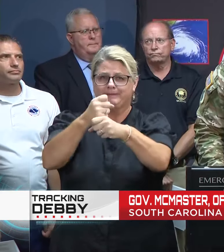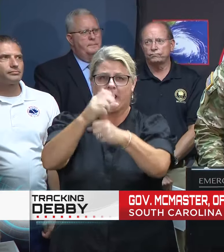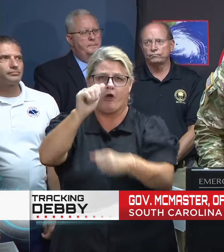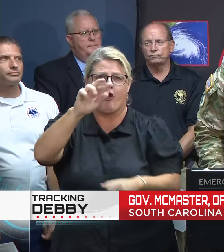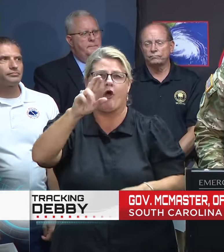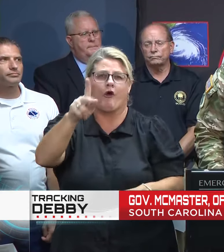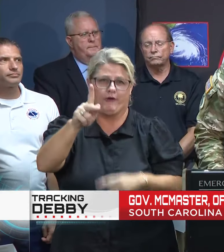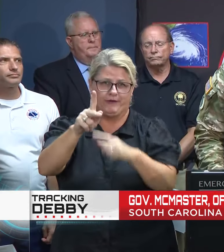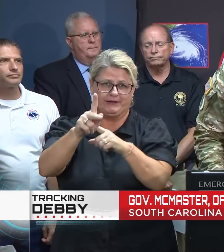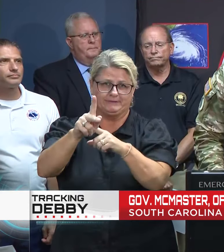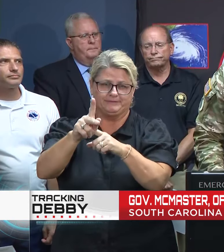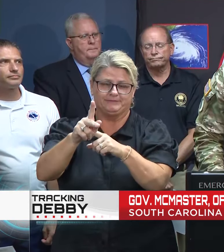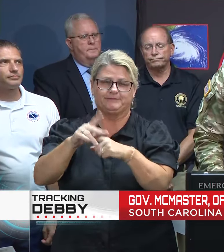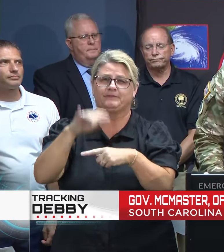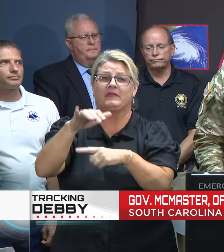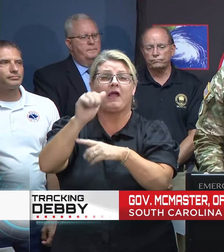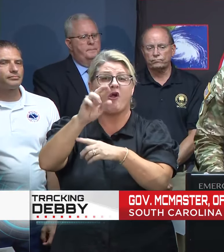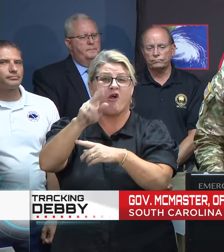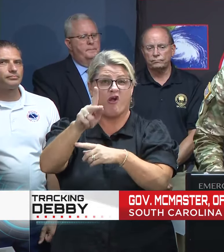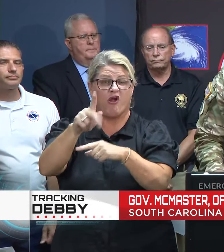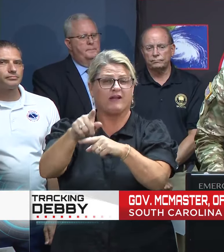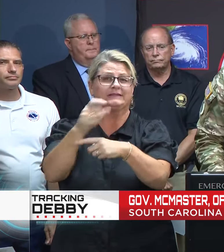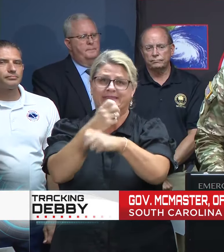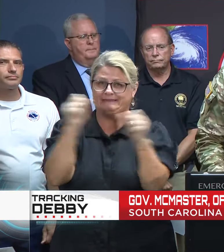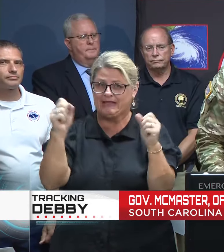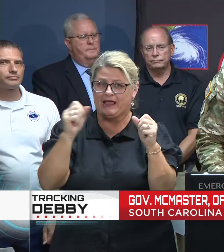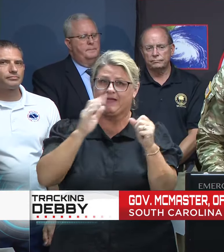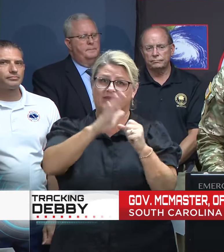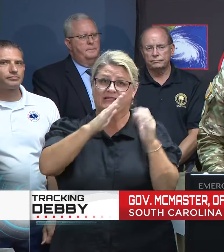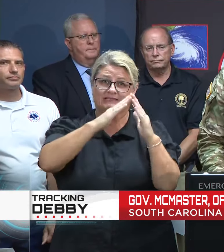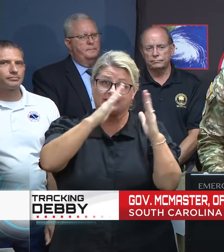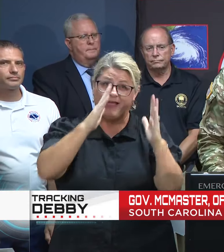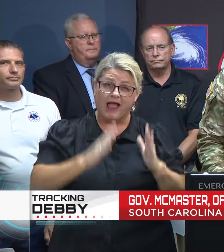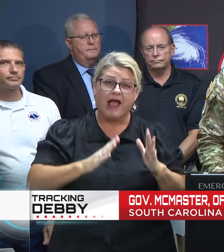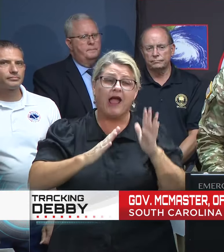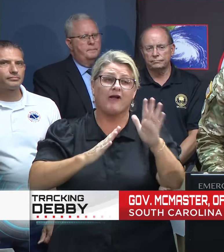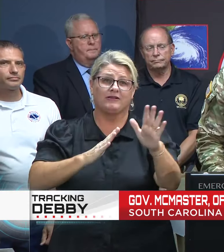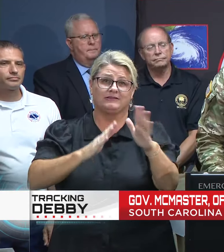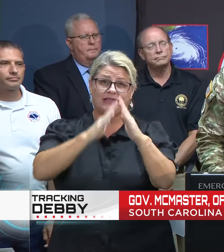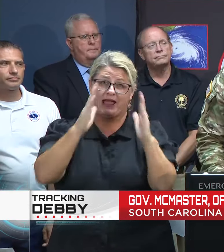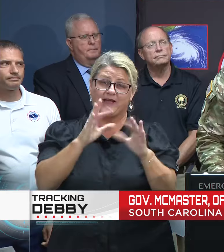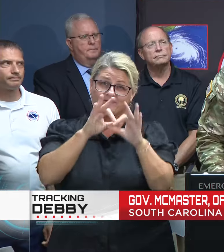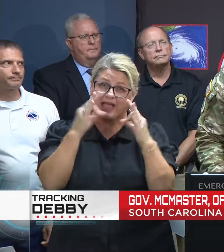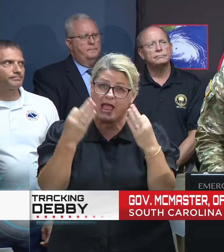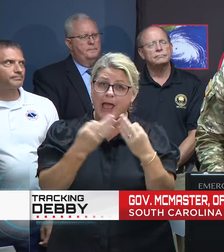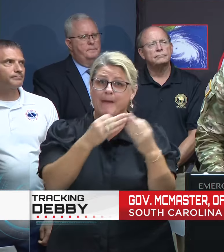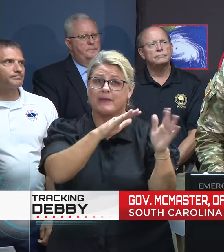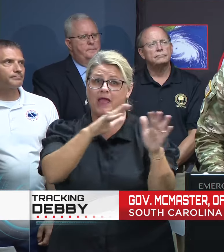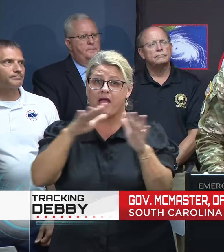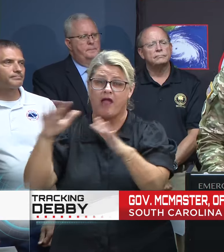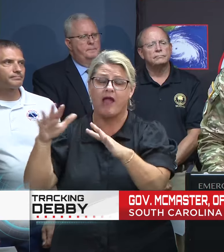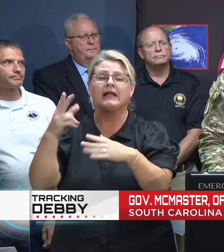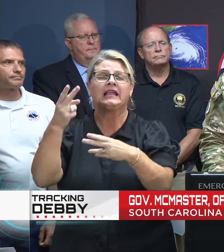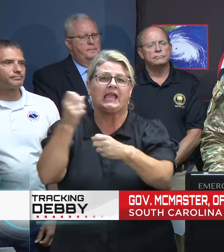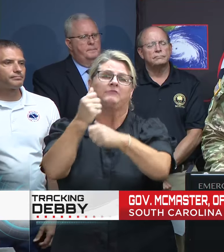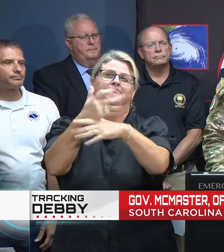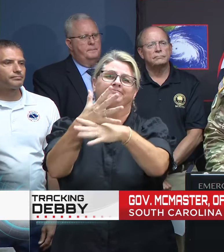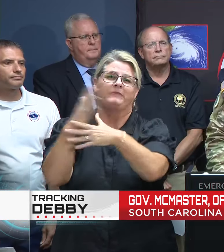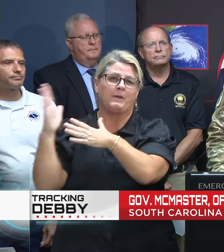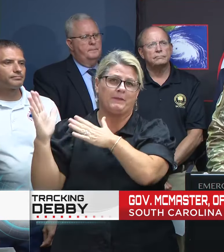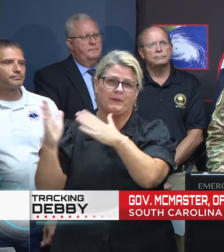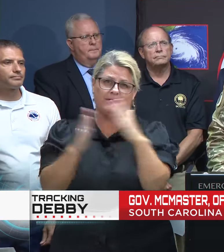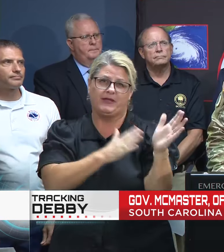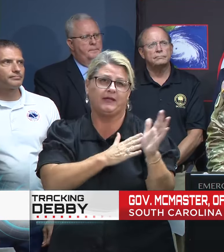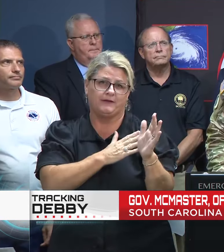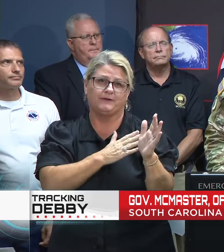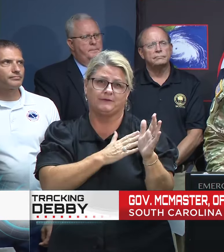And that ark saved him, his house, and his household. Noah was prepared. If